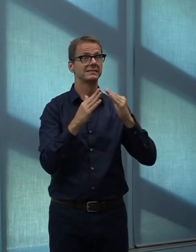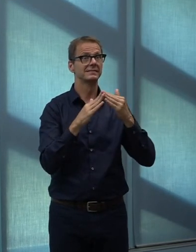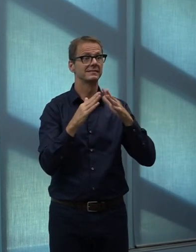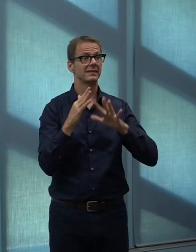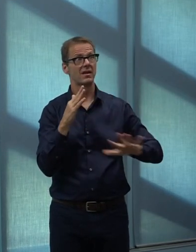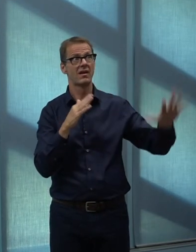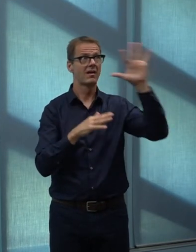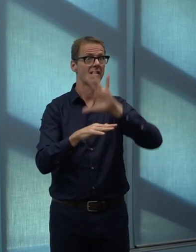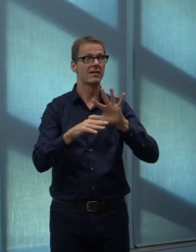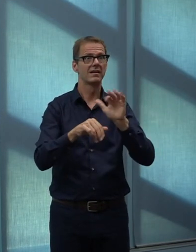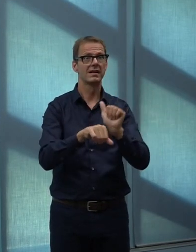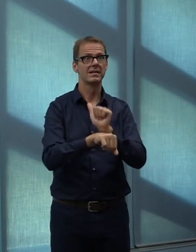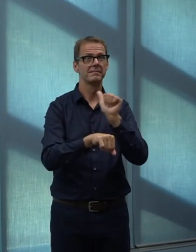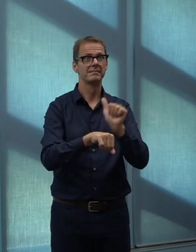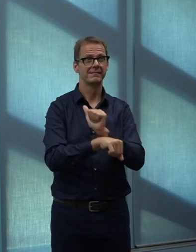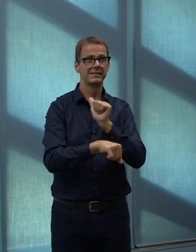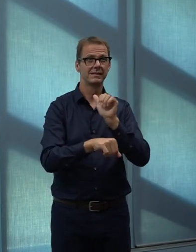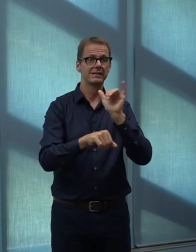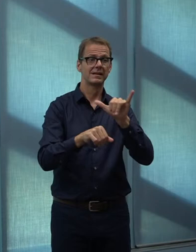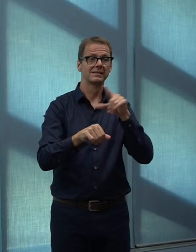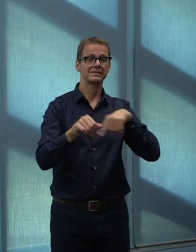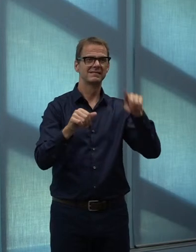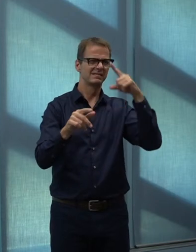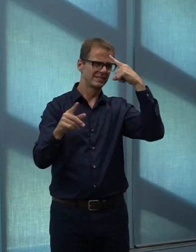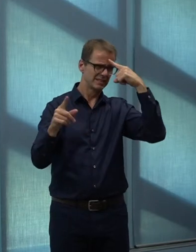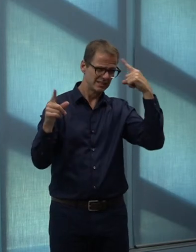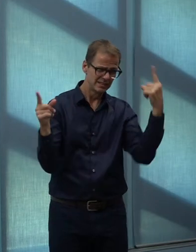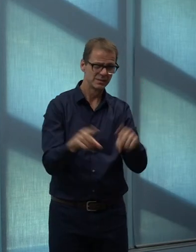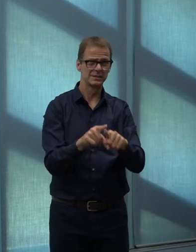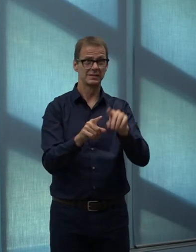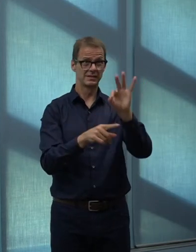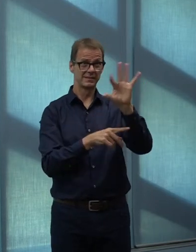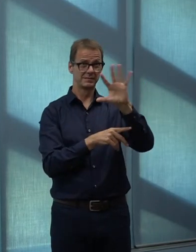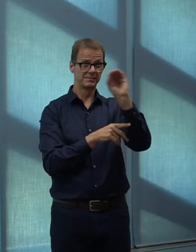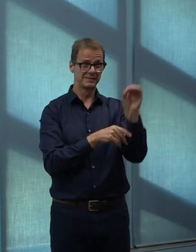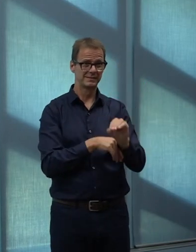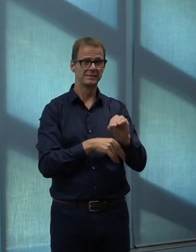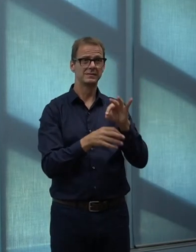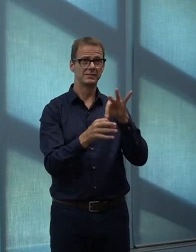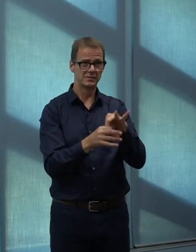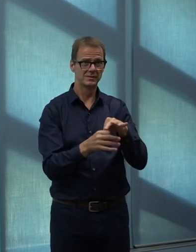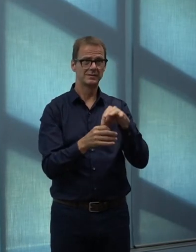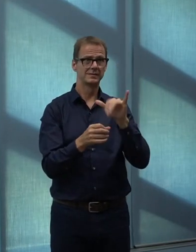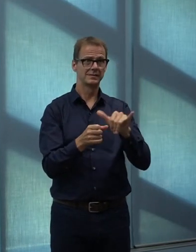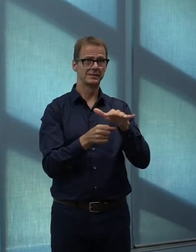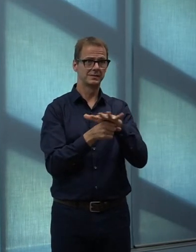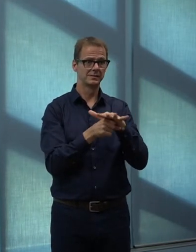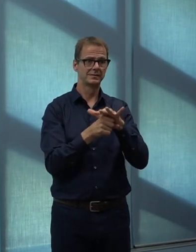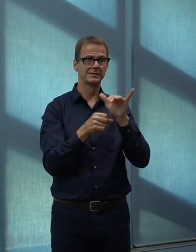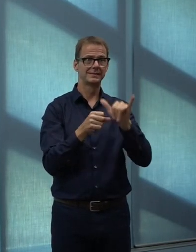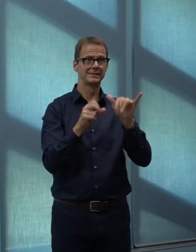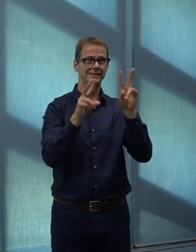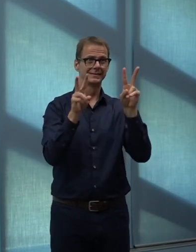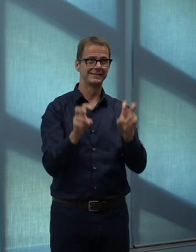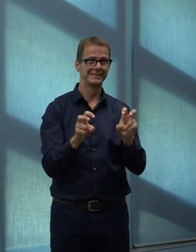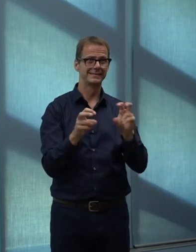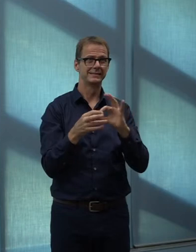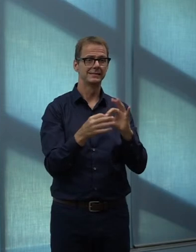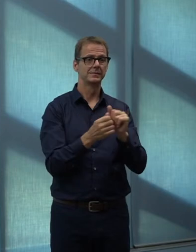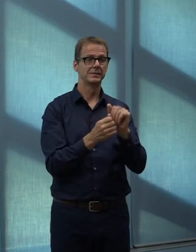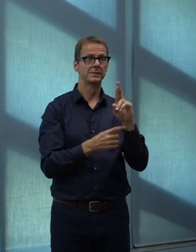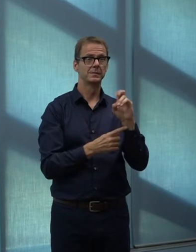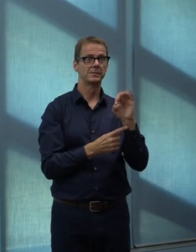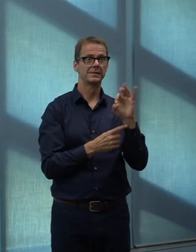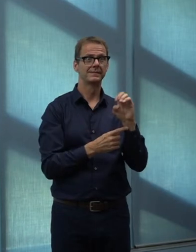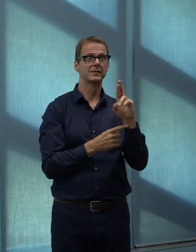elections about local issues and keep the referendum questions that are provincial and federal out of